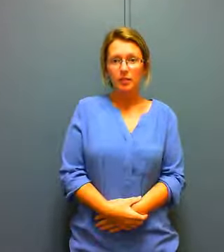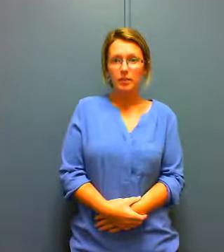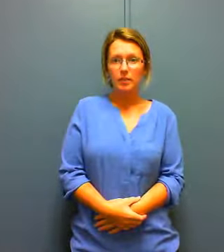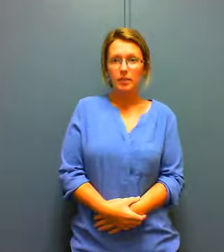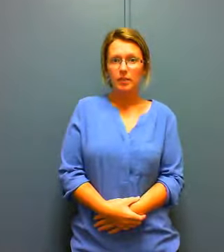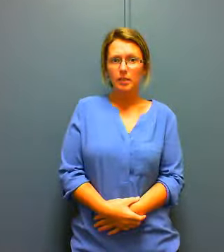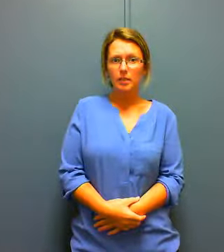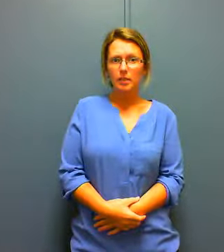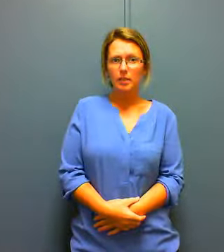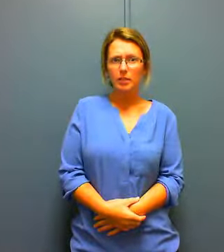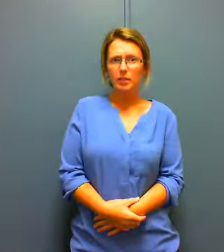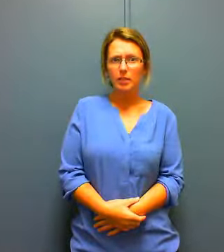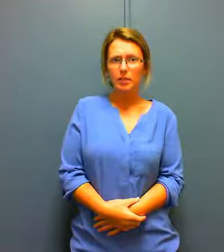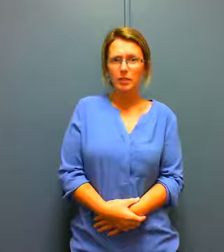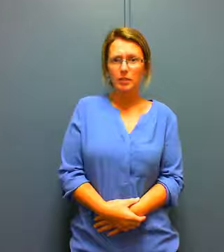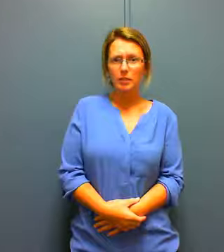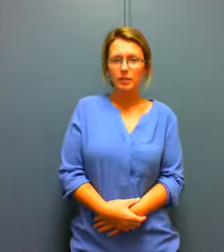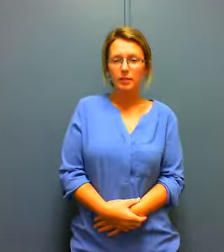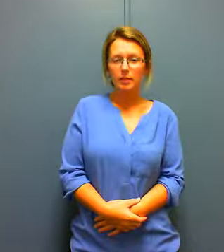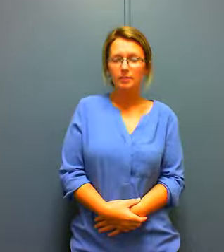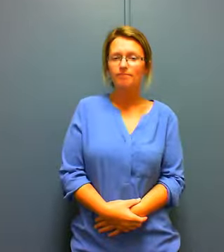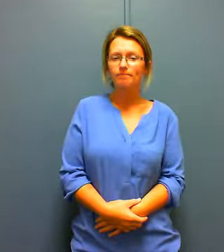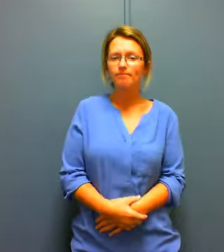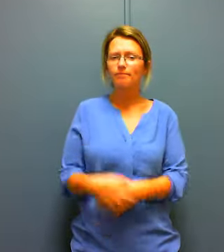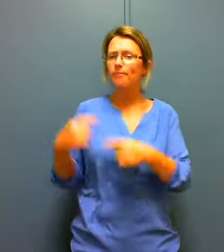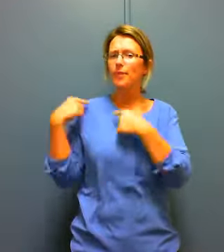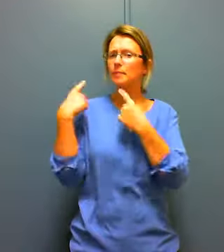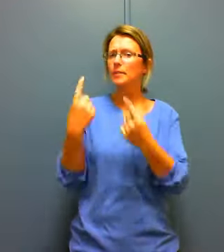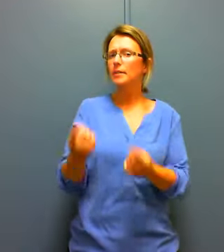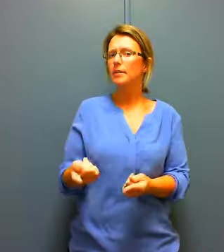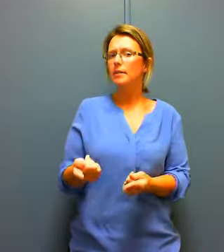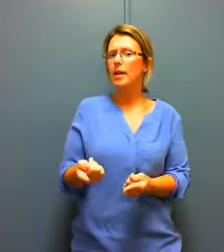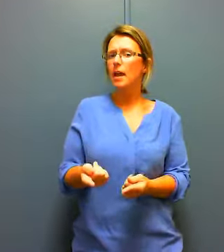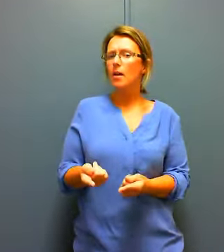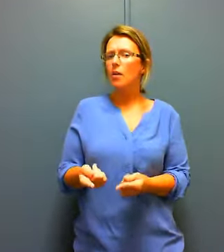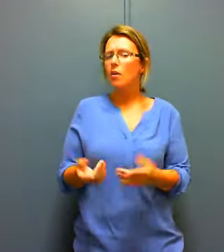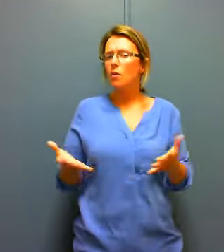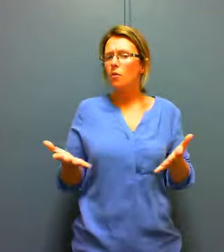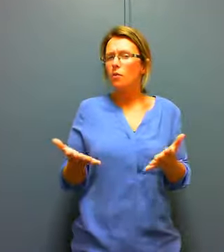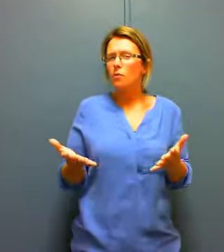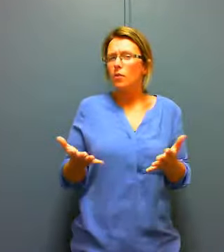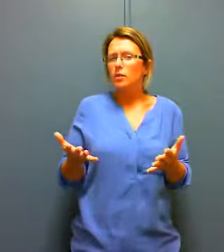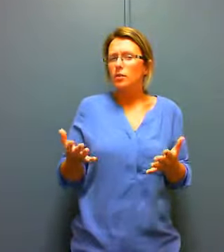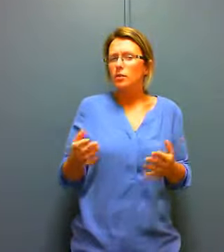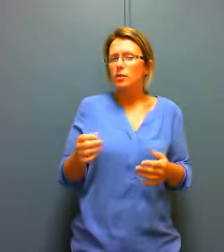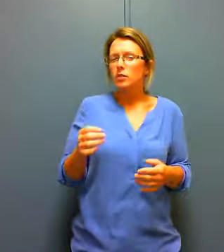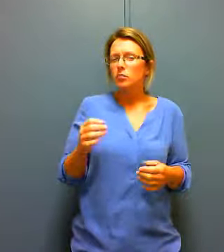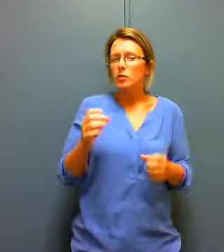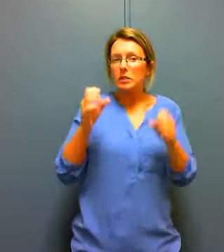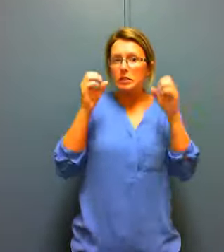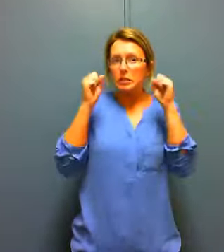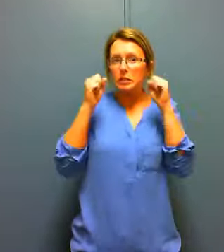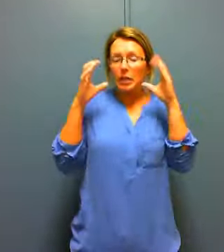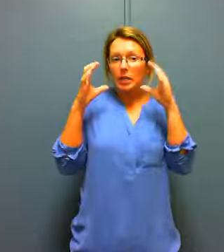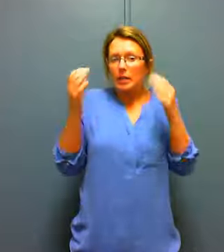so since you've come here what's the most shocking thing that you've seen in America